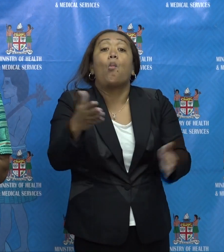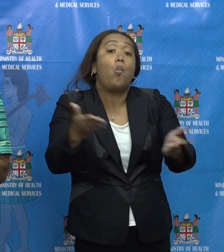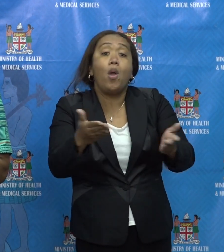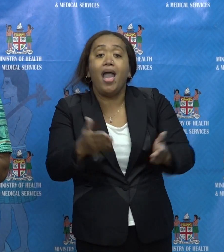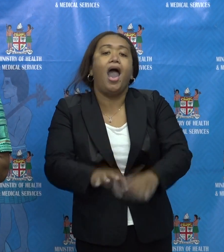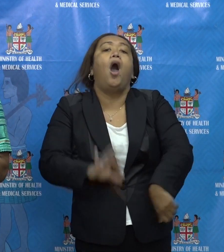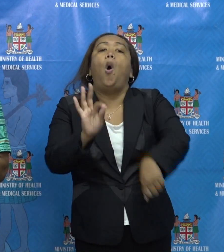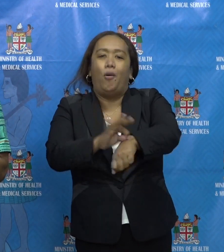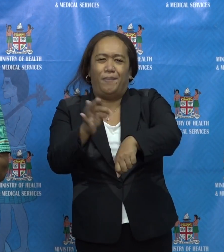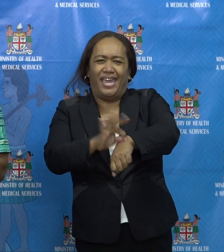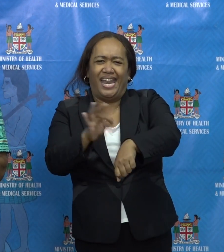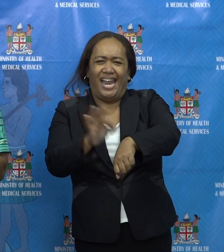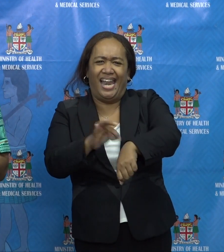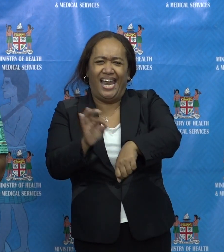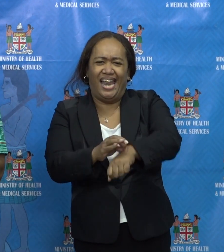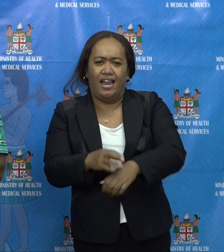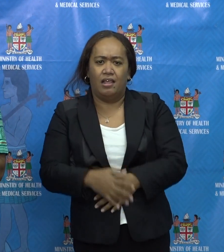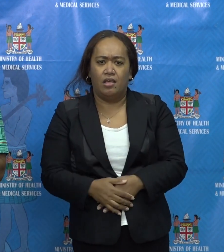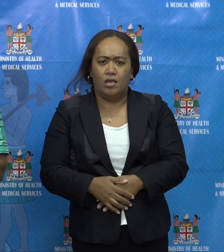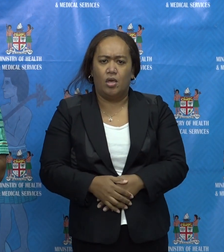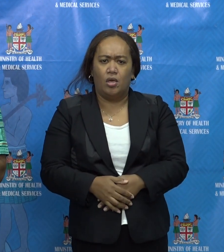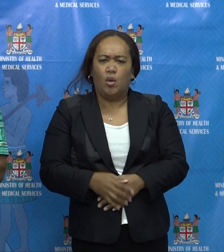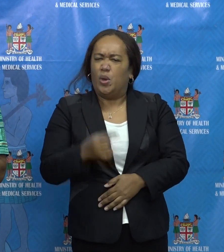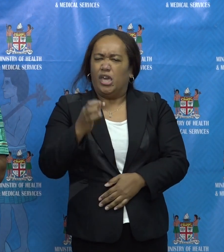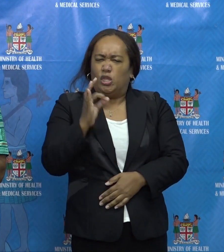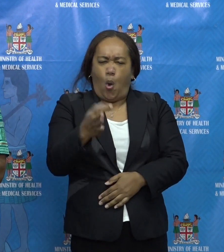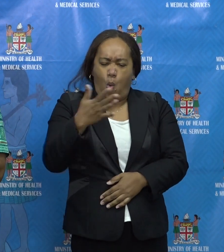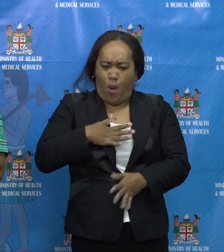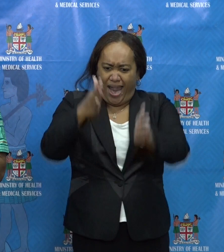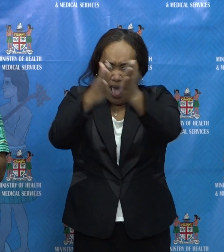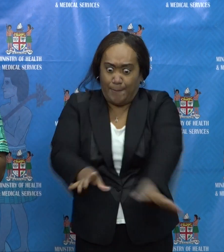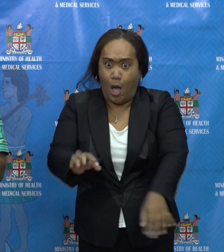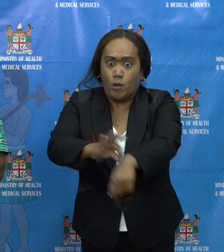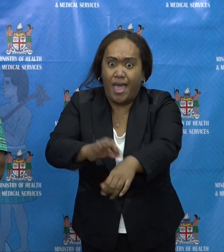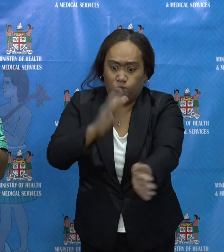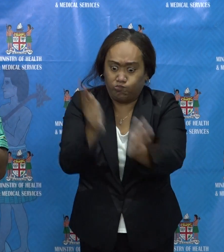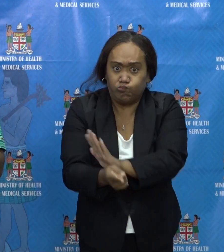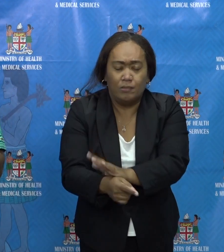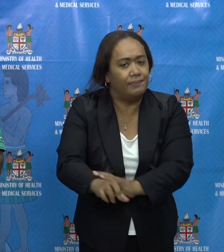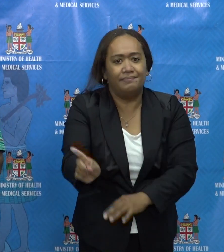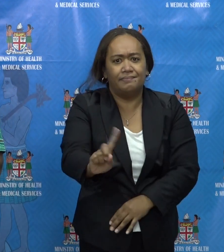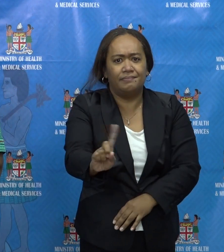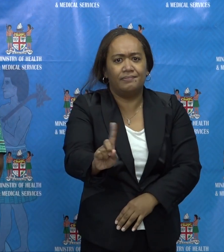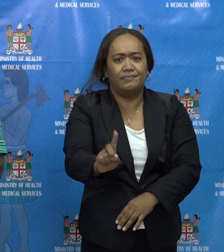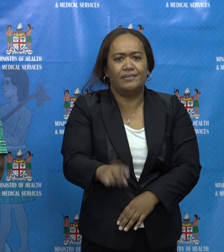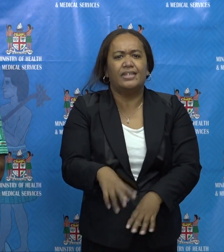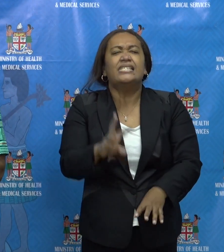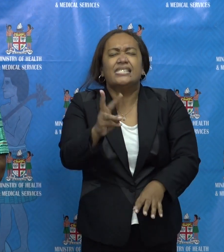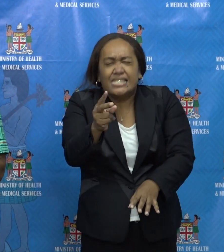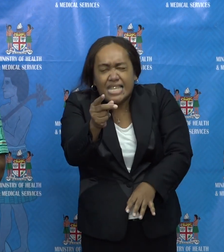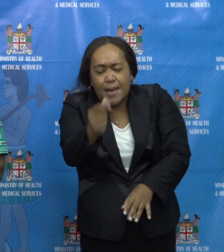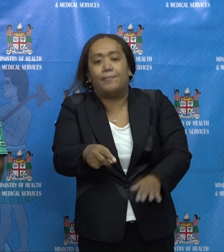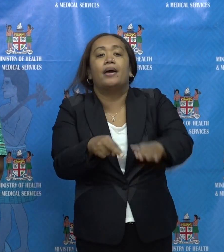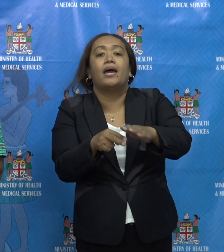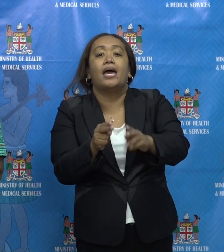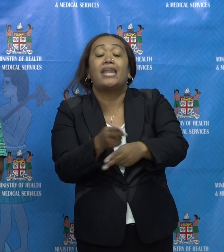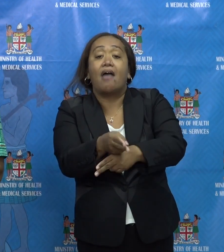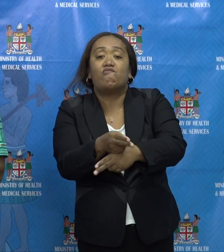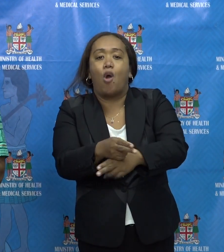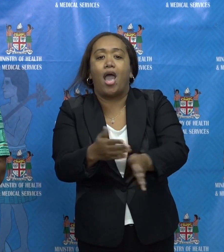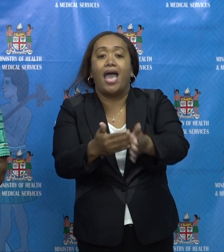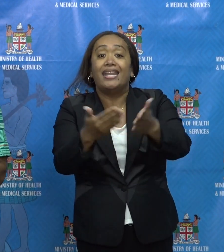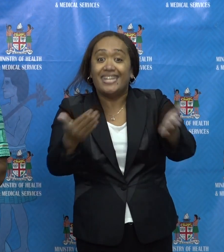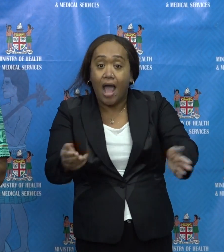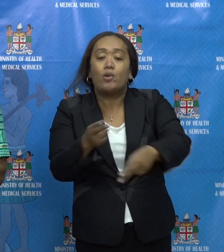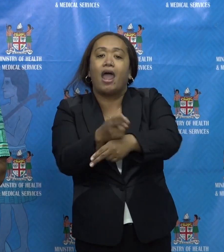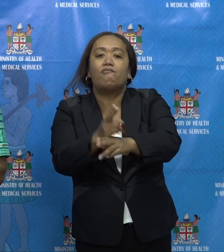We were not in a position to empty one hospital quickly for us to use, like we did at Navajo. And it's for that reason that we moved